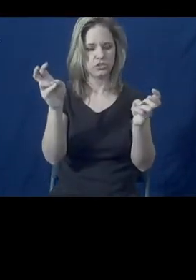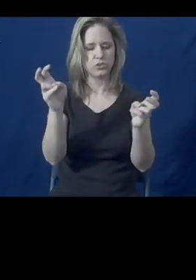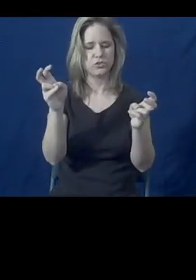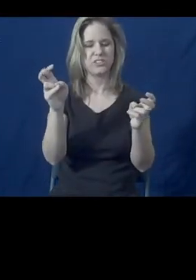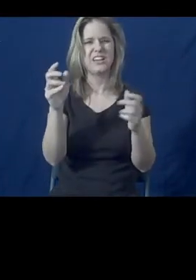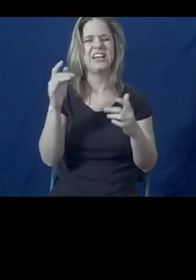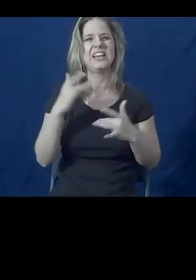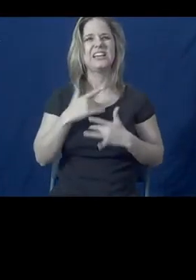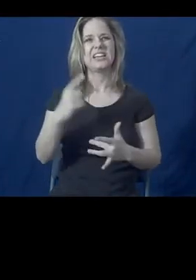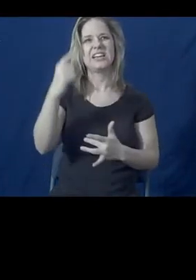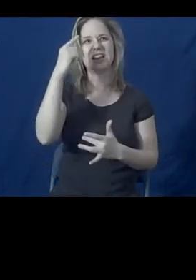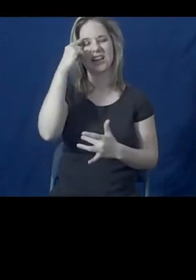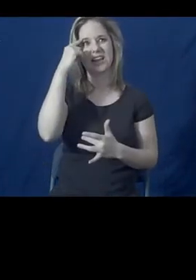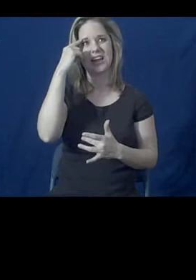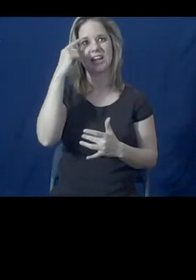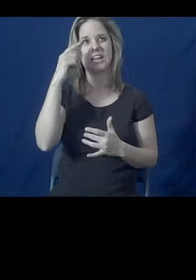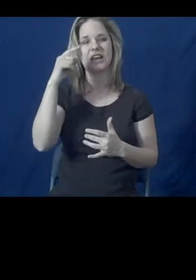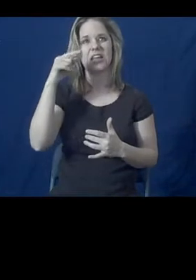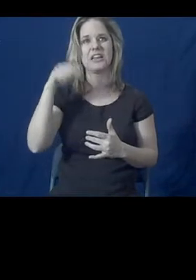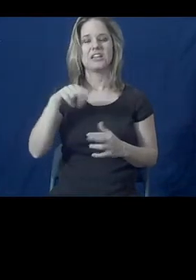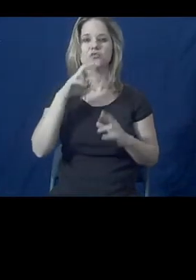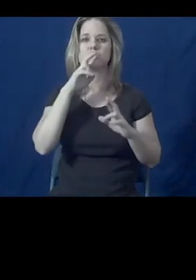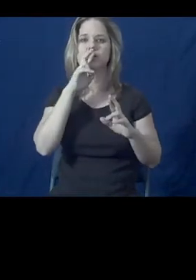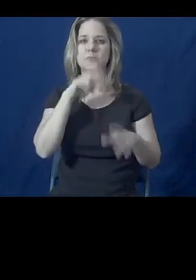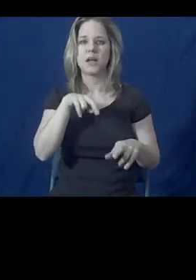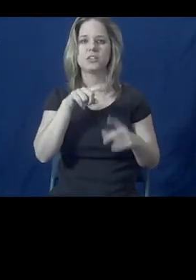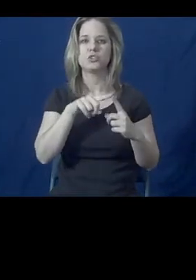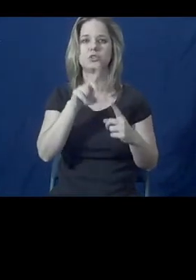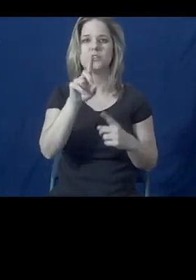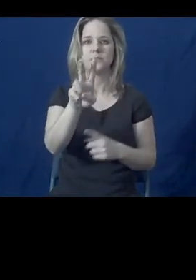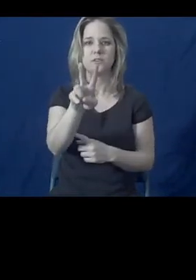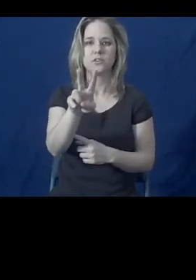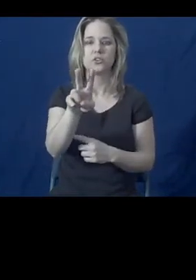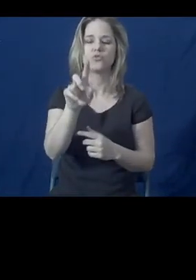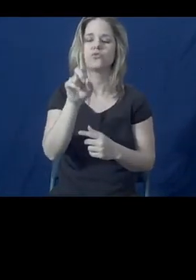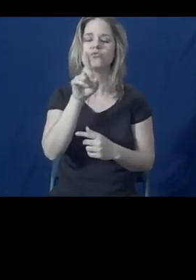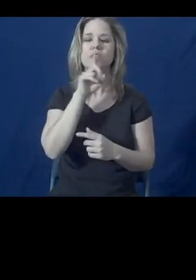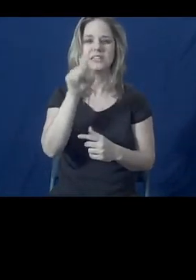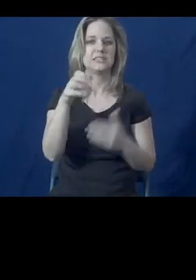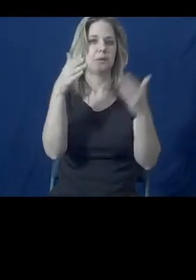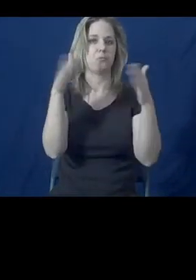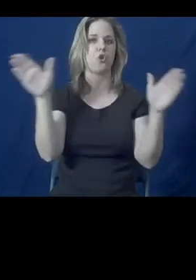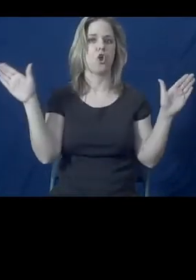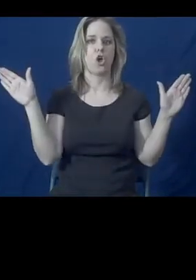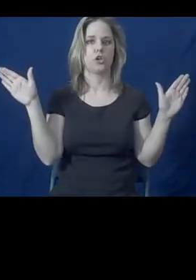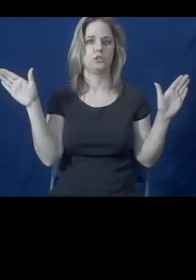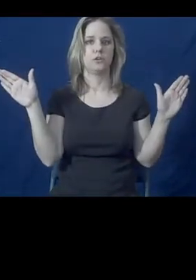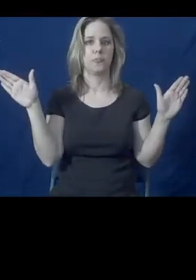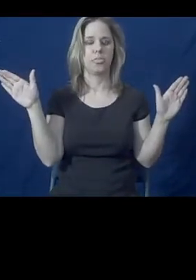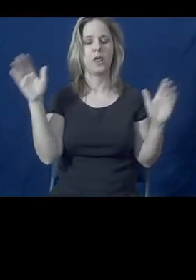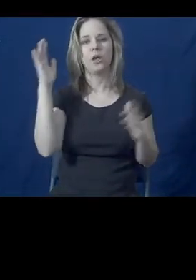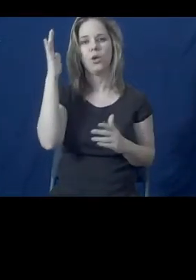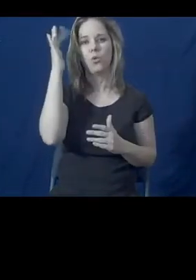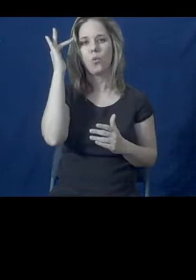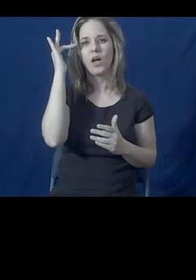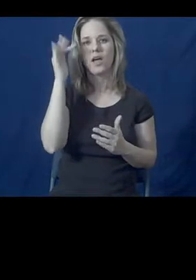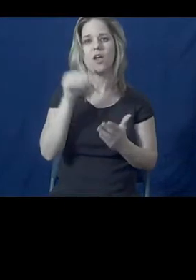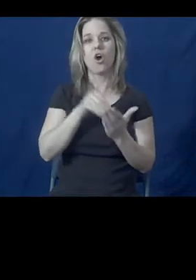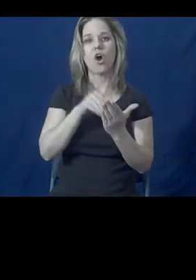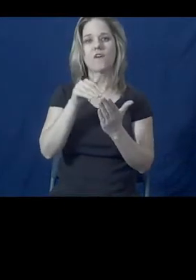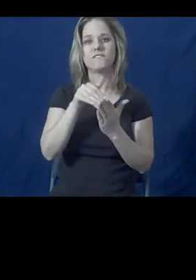think of our response to that domestic violence in a very broad way because oftentimes the